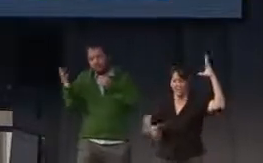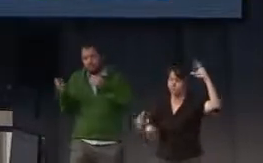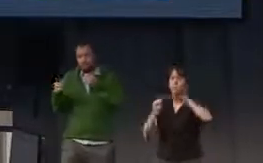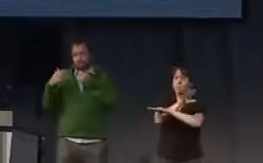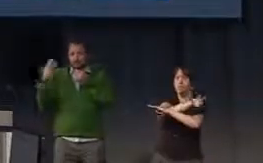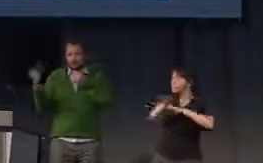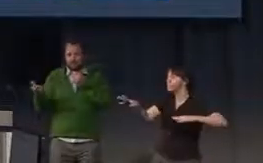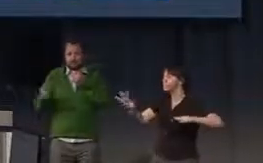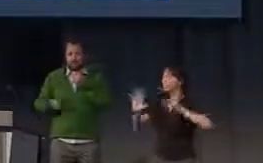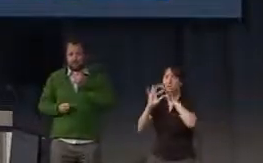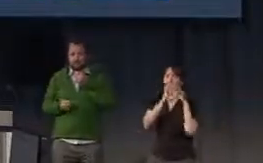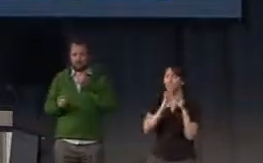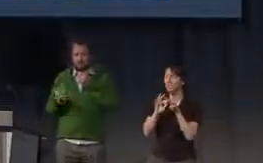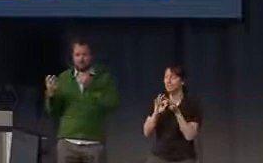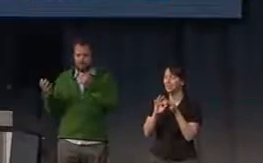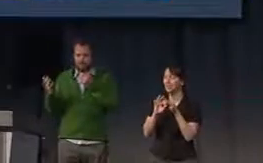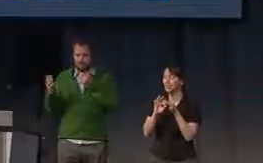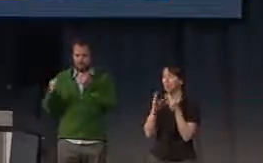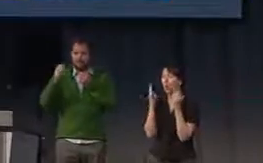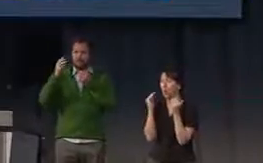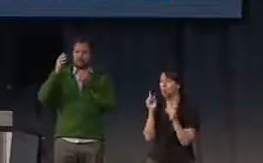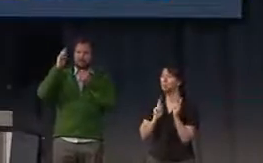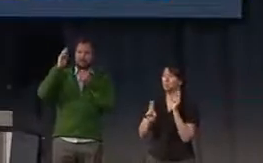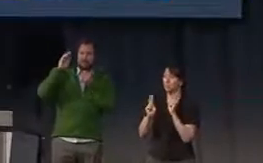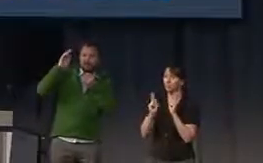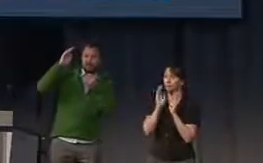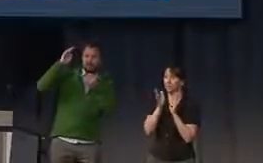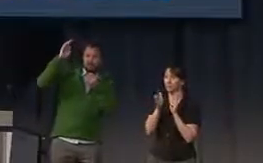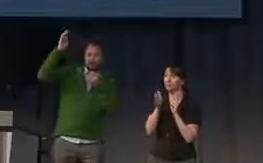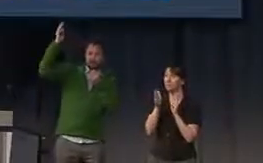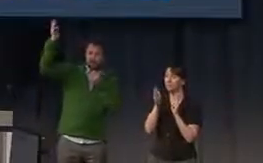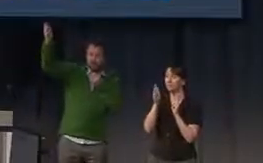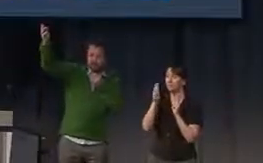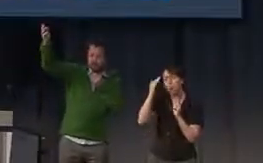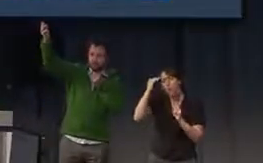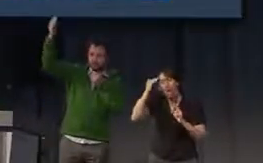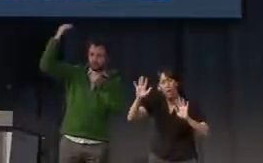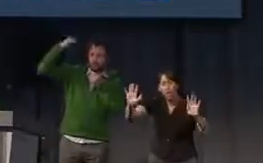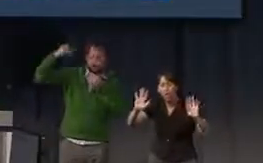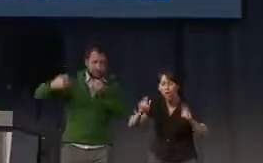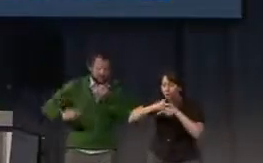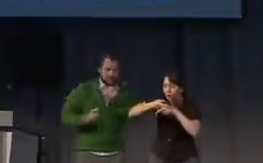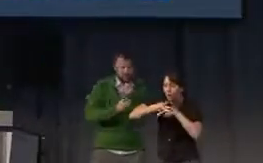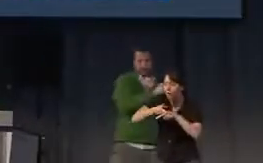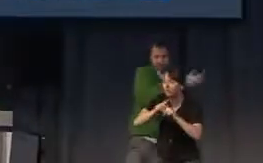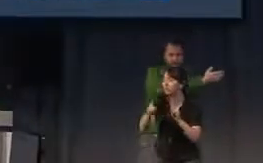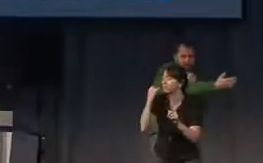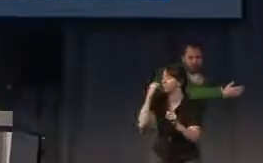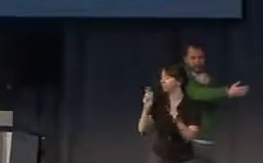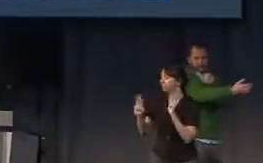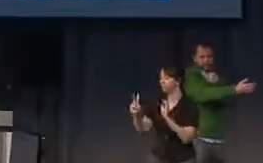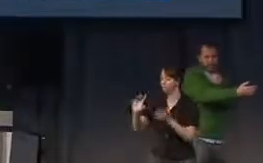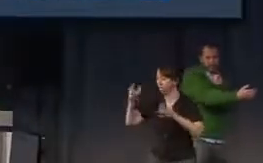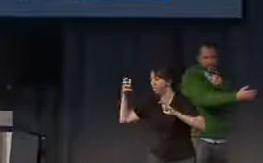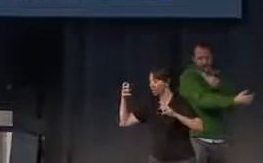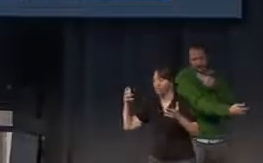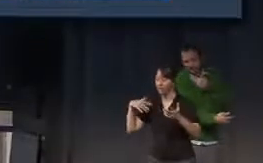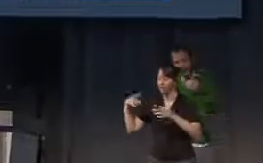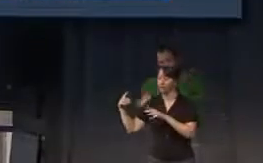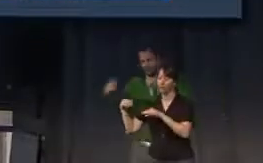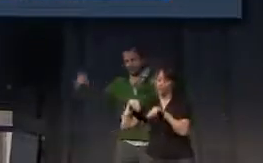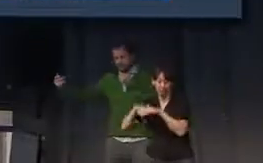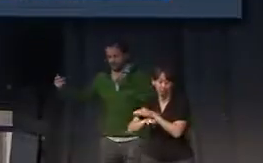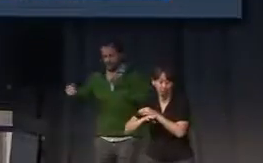say, well, you know, hopefully people will be conscious enough that they will kind of start to foresee that somebody's coming toward them, and then you will move to the side,